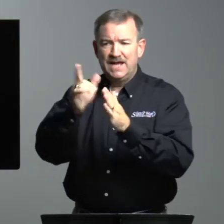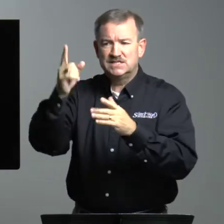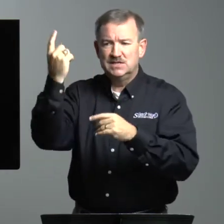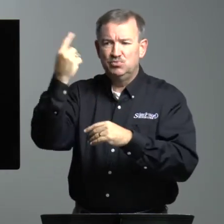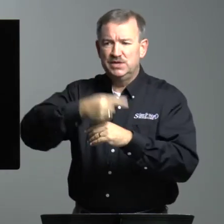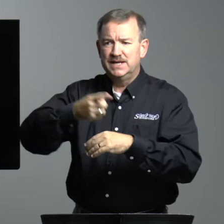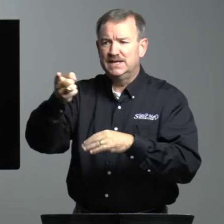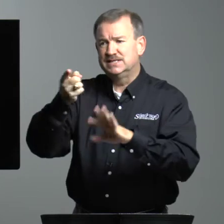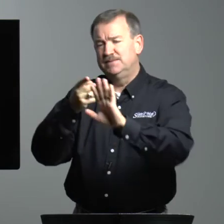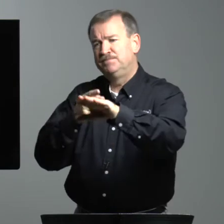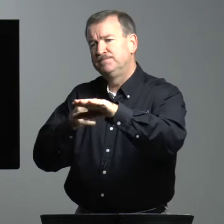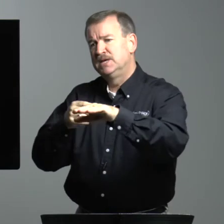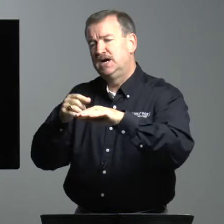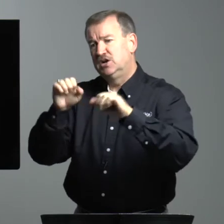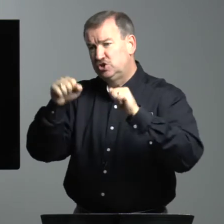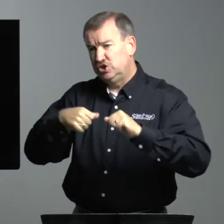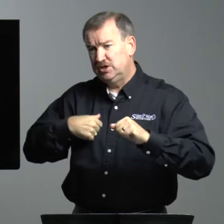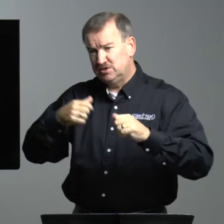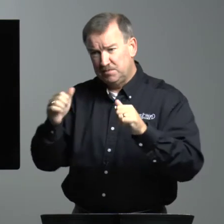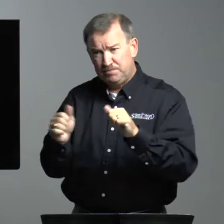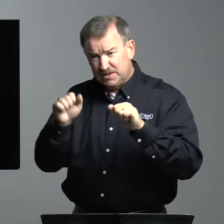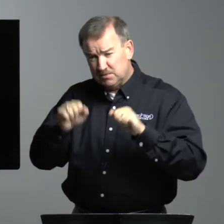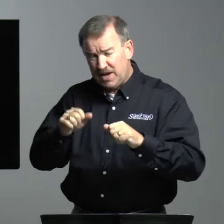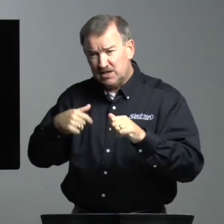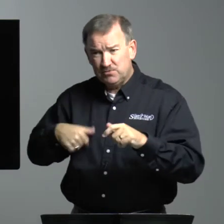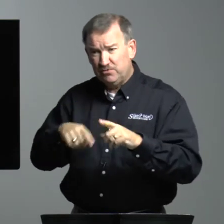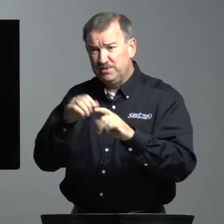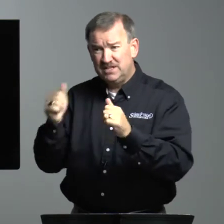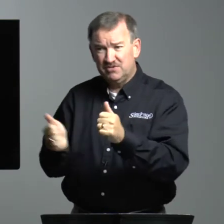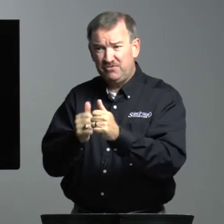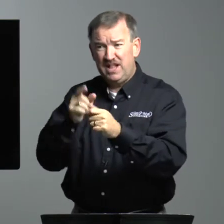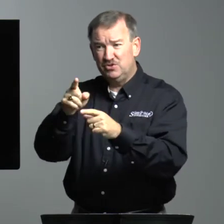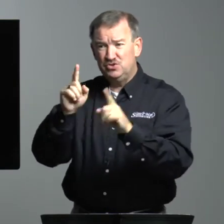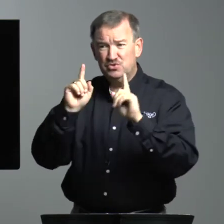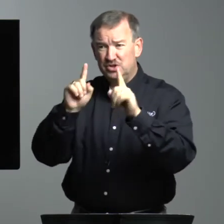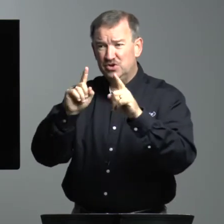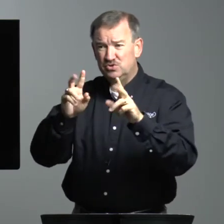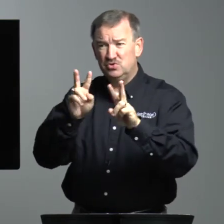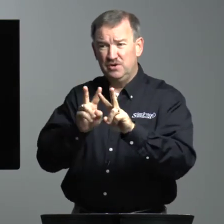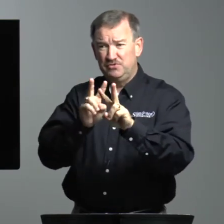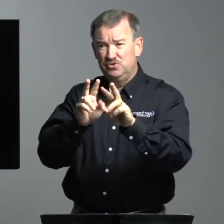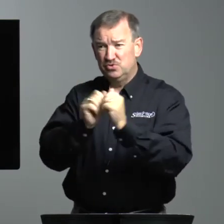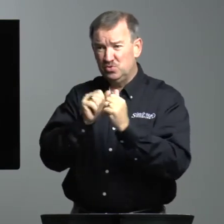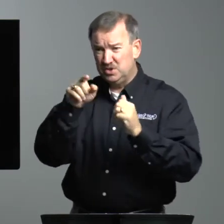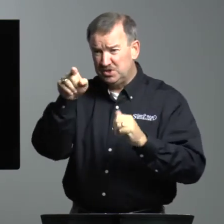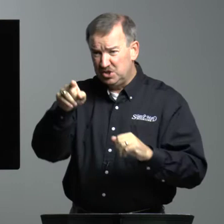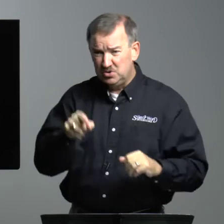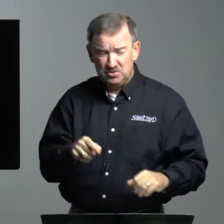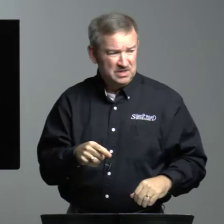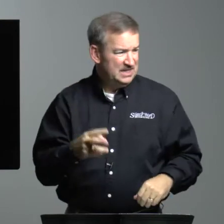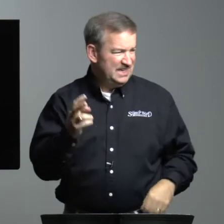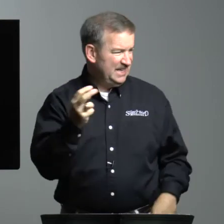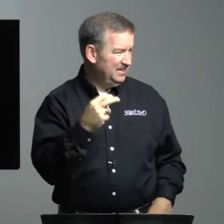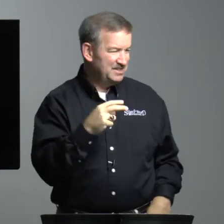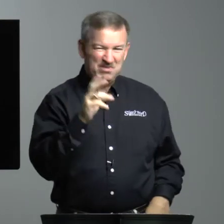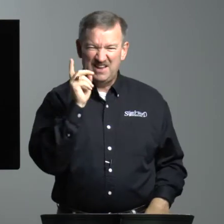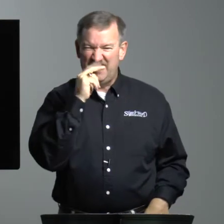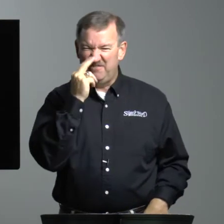asked him one day, I said, could is it is it possible for me to follow you and go to a funeral with you? He looked to me kind of